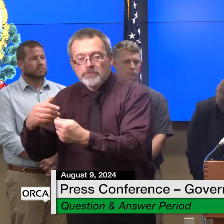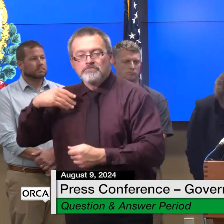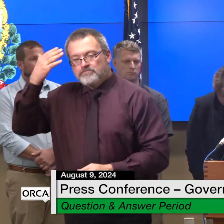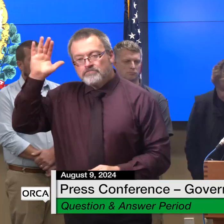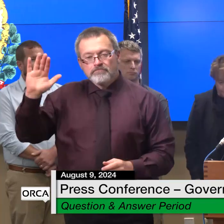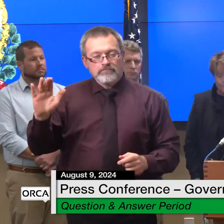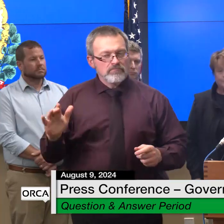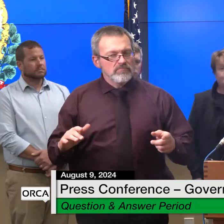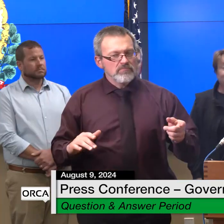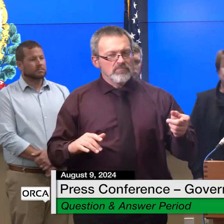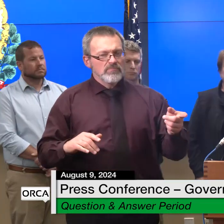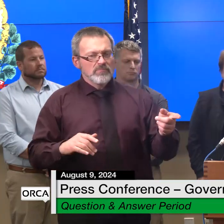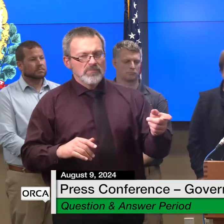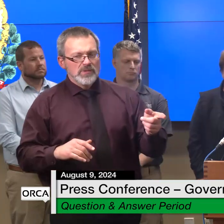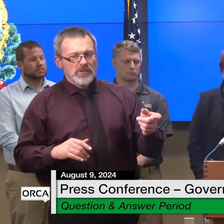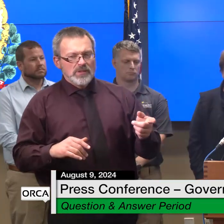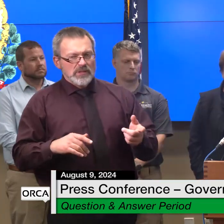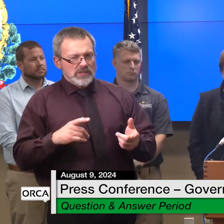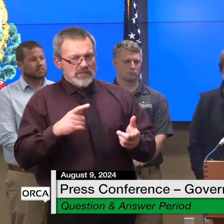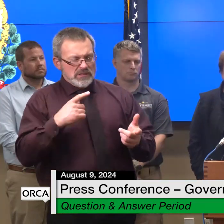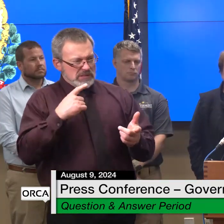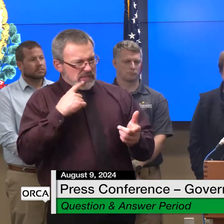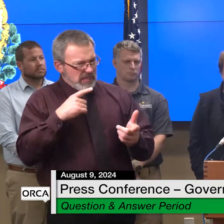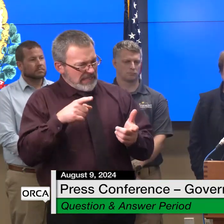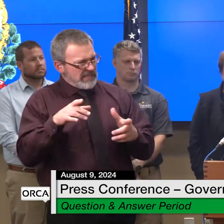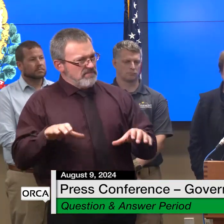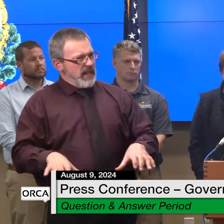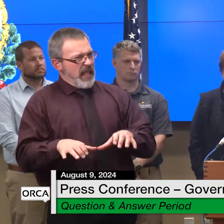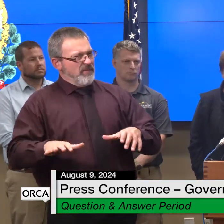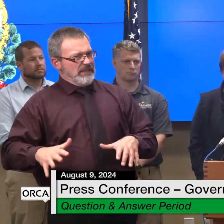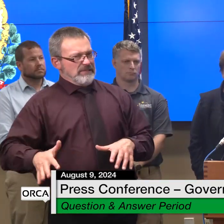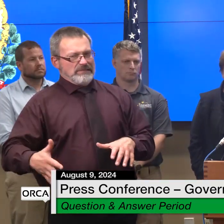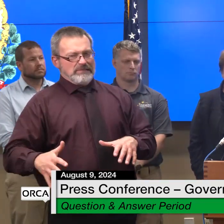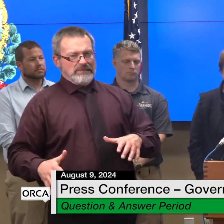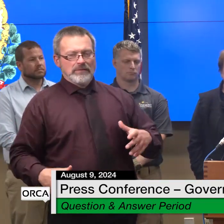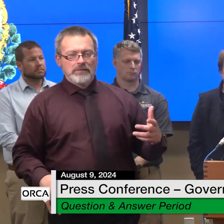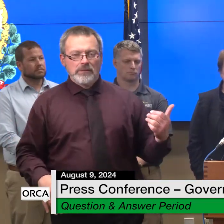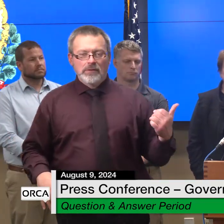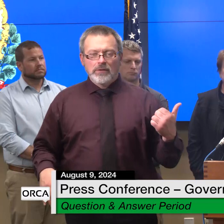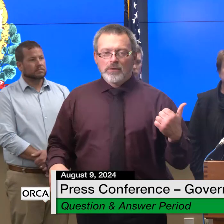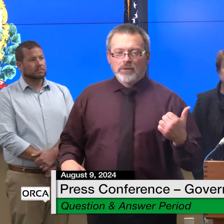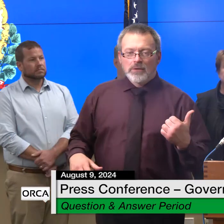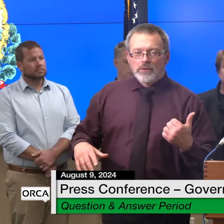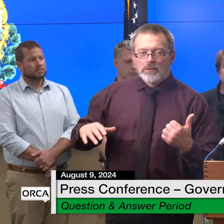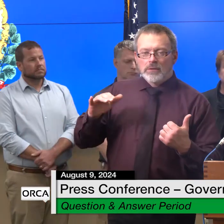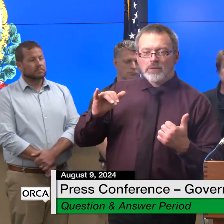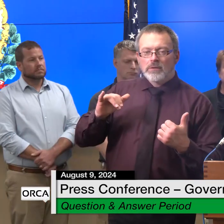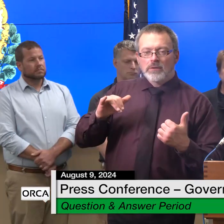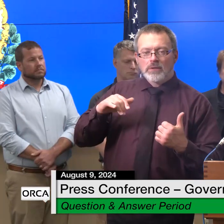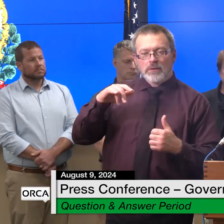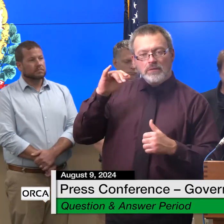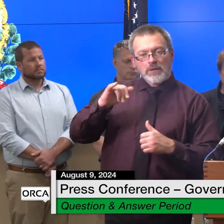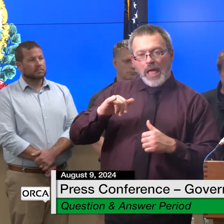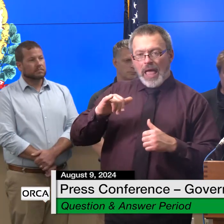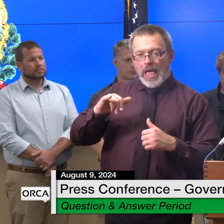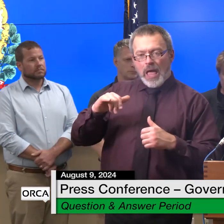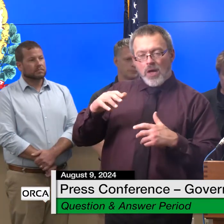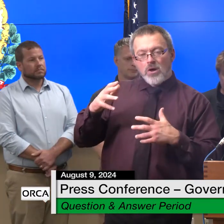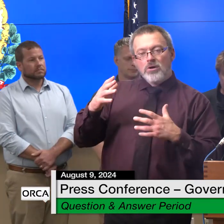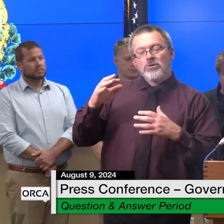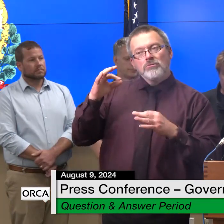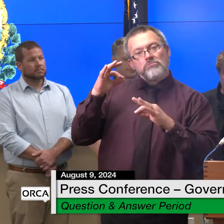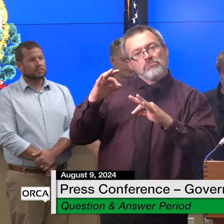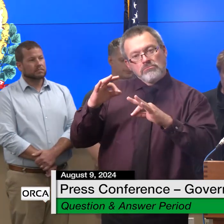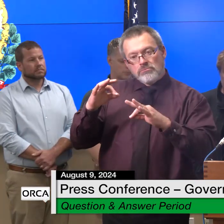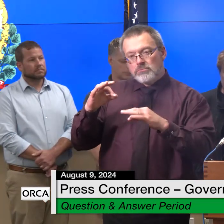you know i i give great credit to this speaker for taking this on and protecting her members